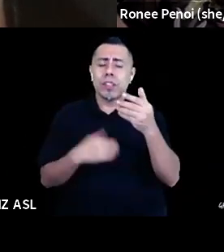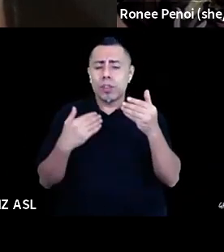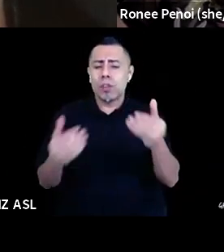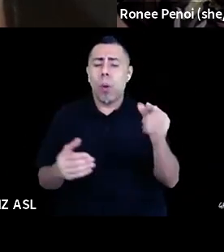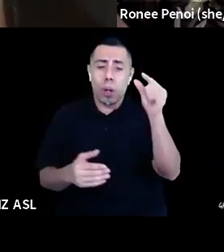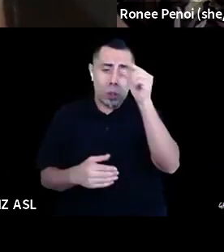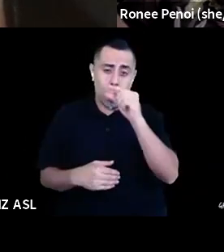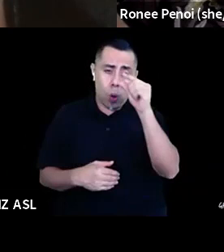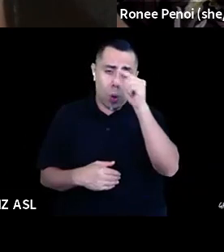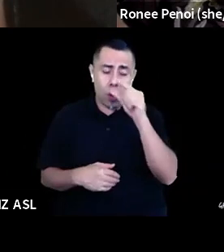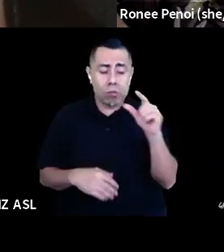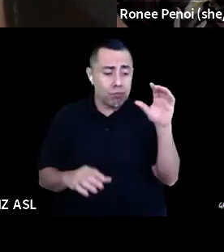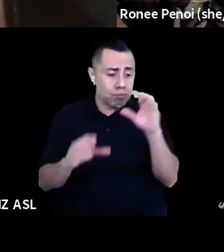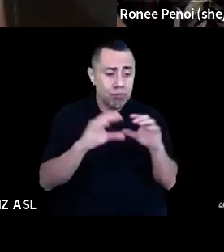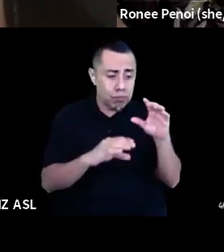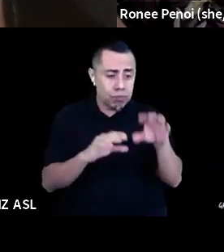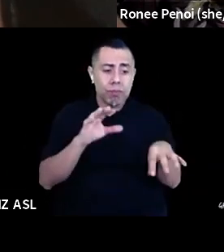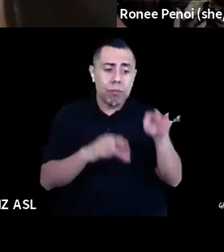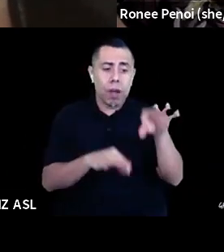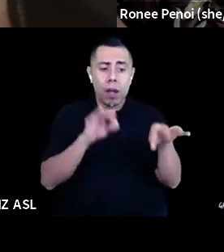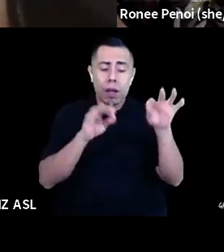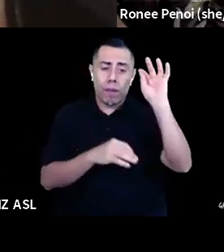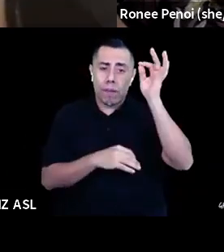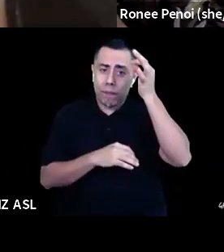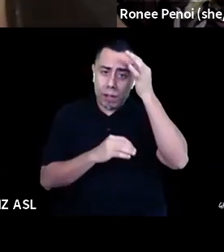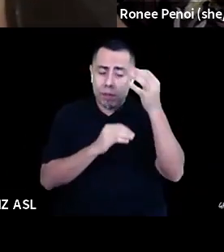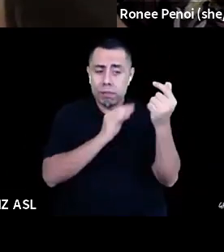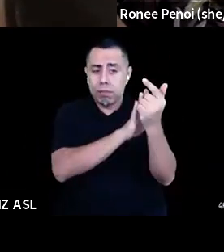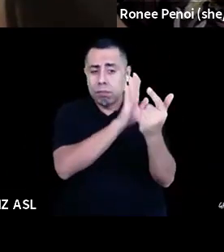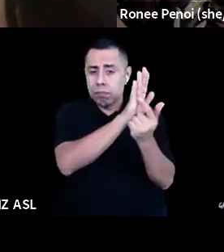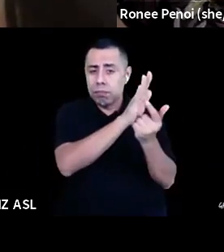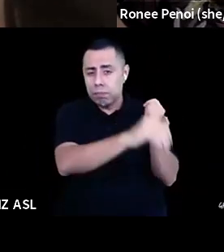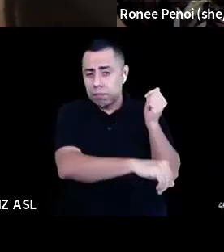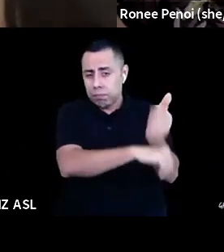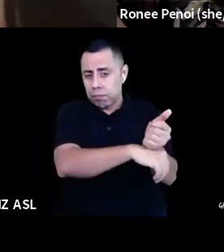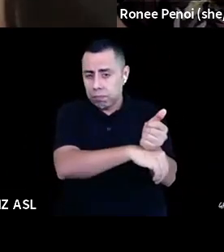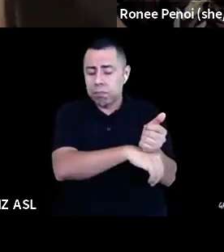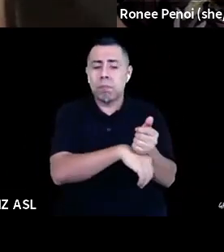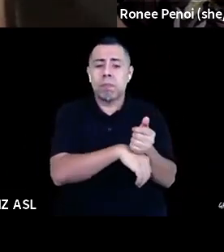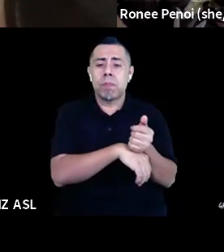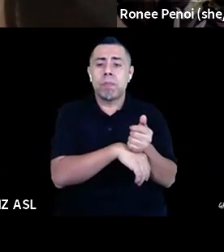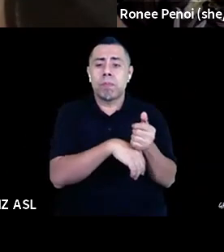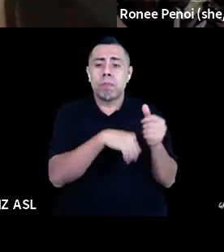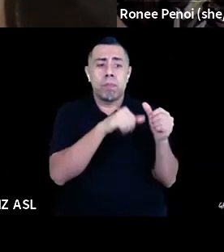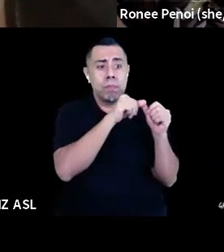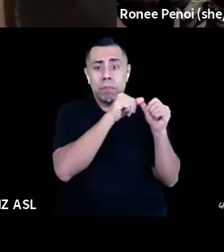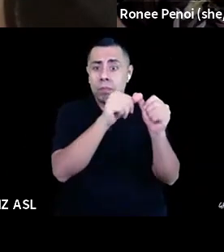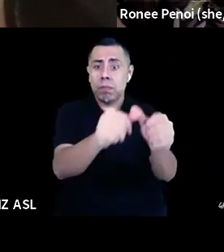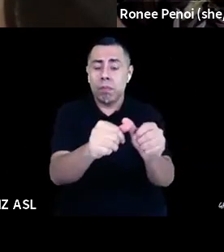of federal legislation and the, that was put into place. Um, and that like is still today being contested at national parks and